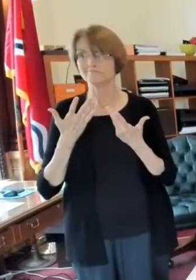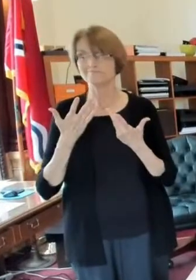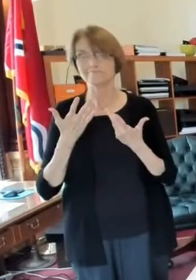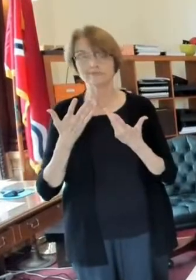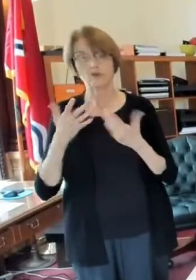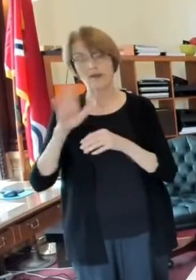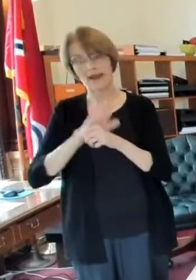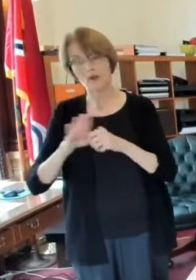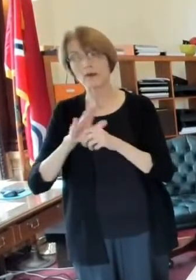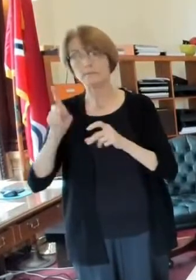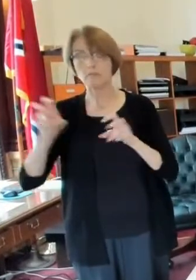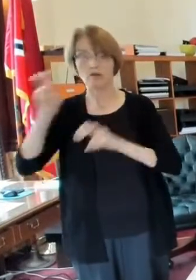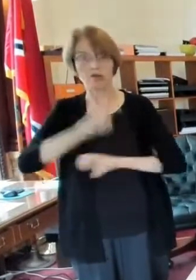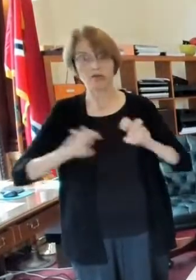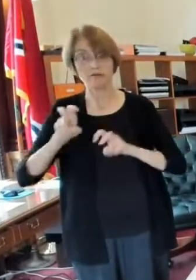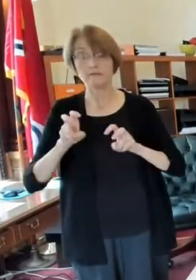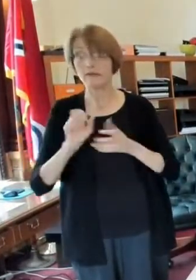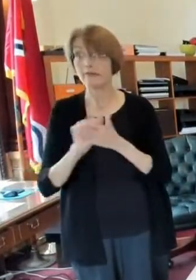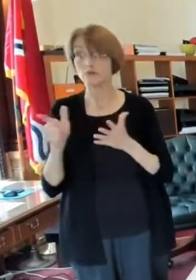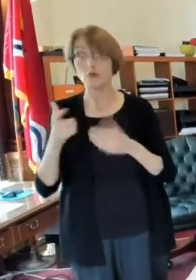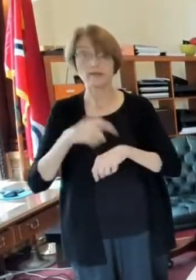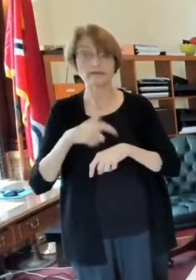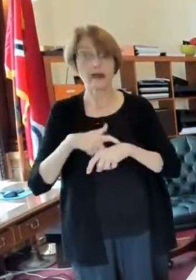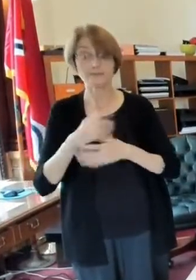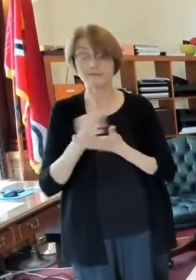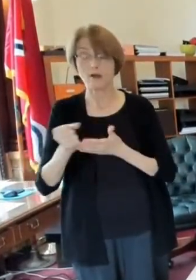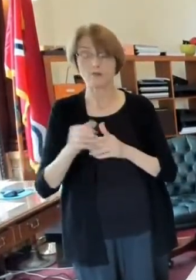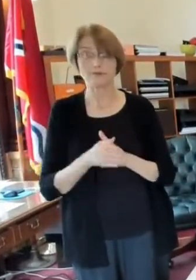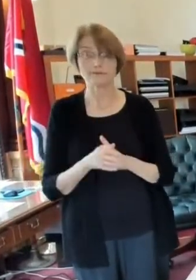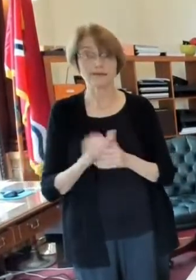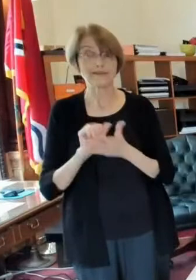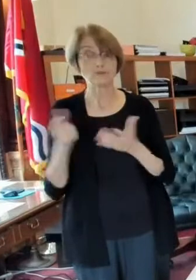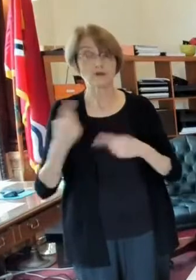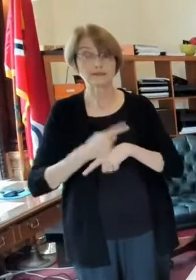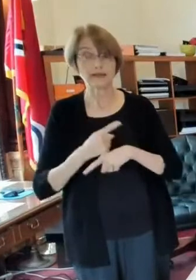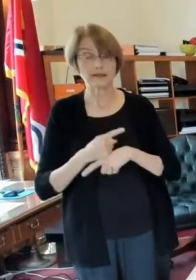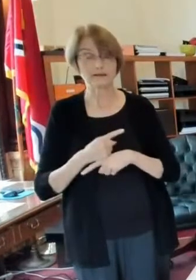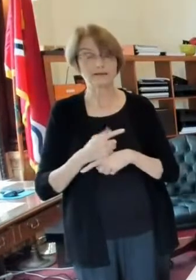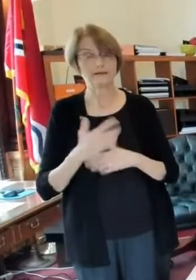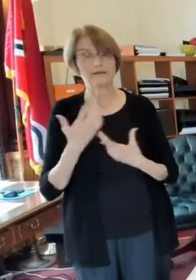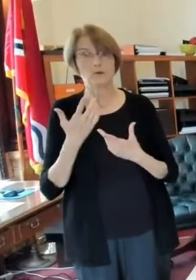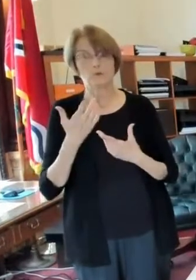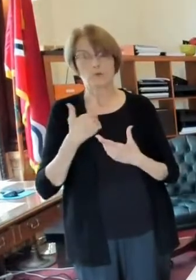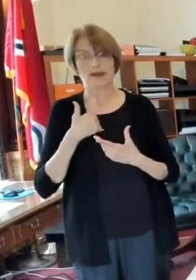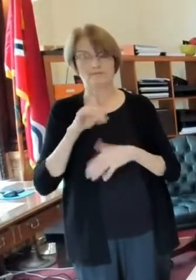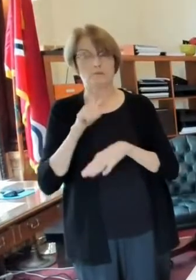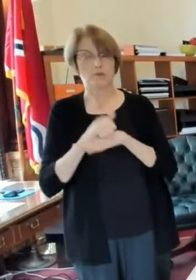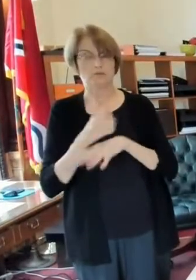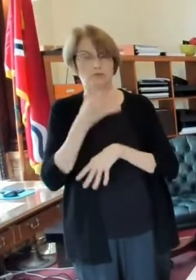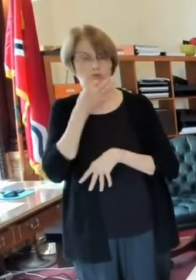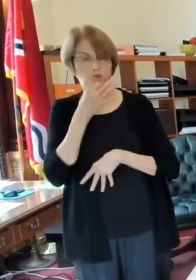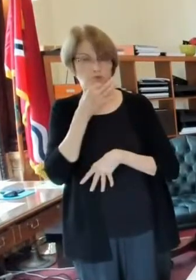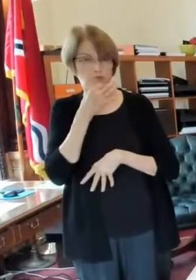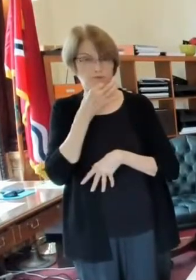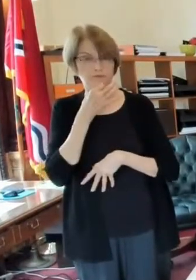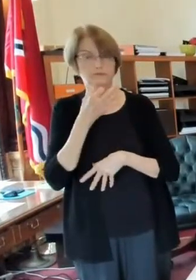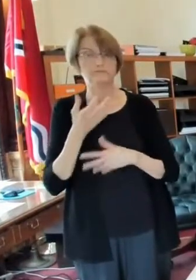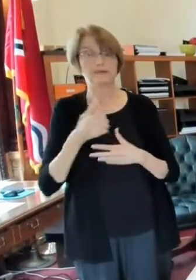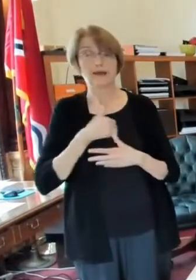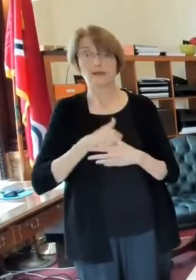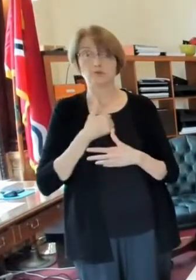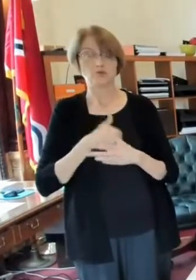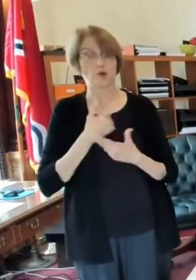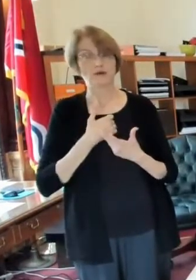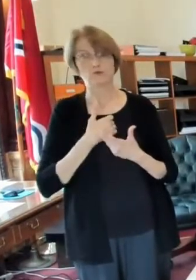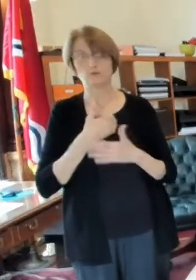that's all the time we have for today mary that's it for today i think we have something else here coming up in just a few minutes so sorry to